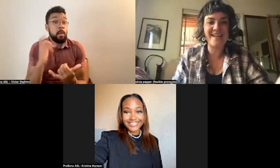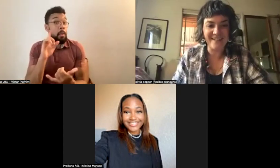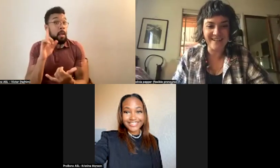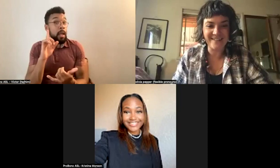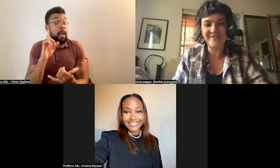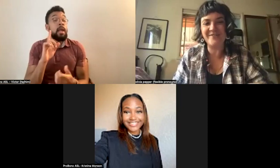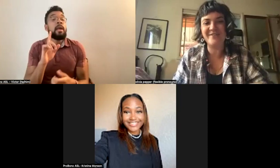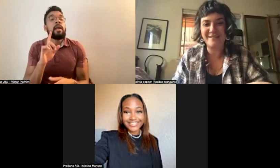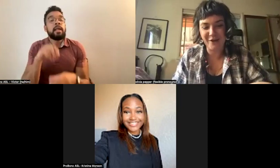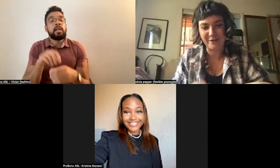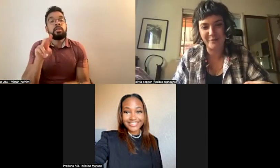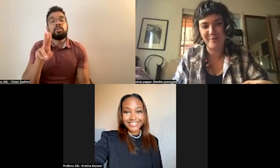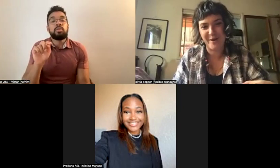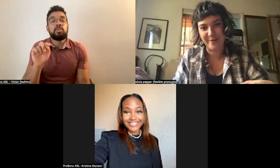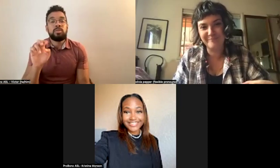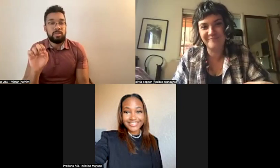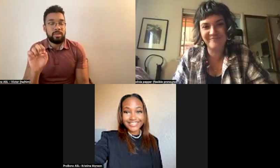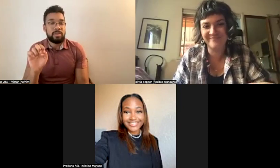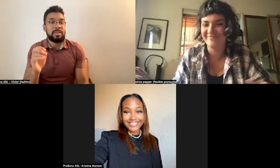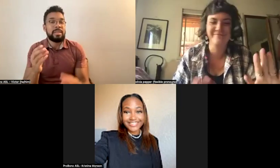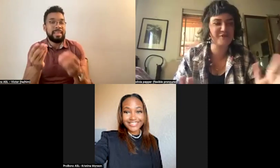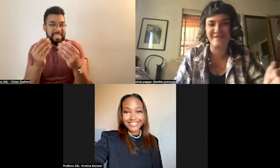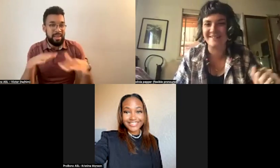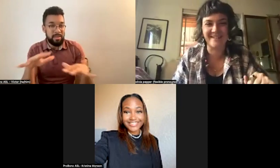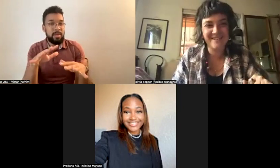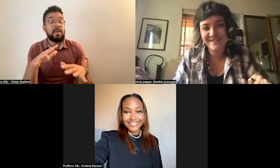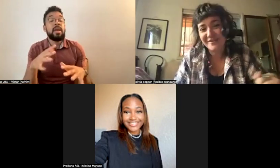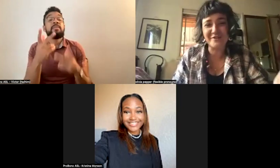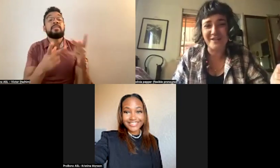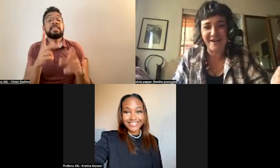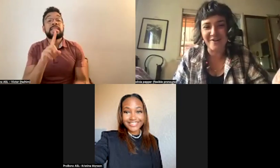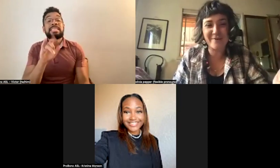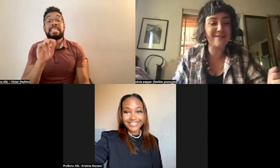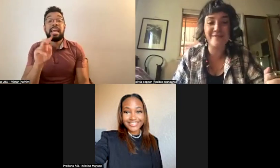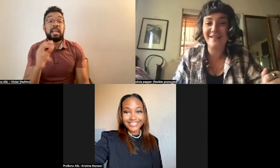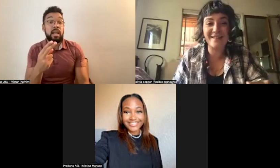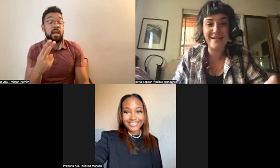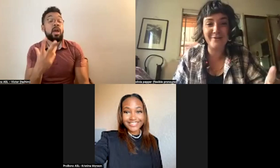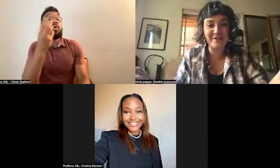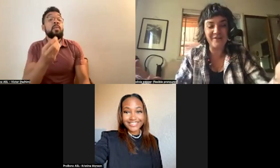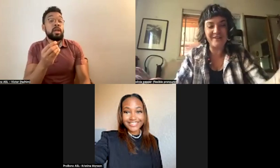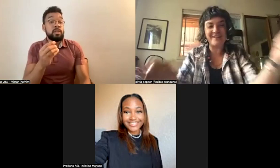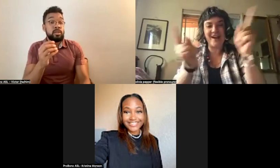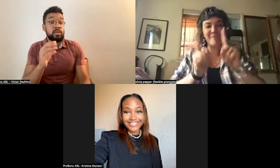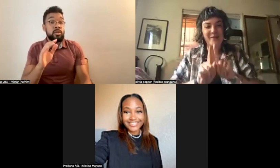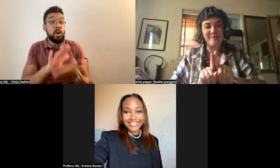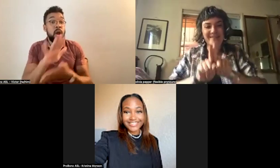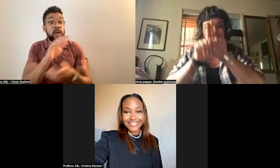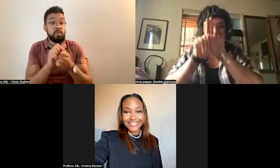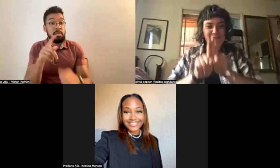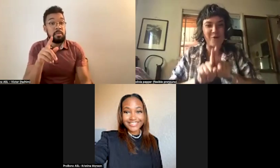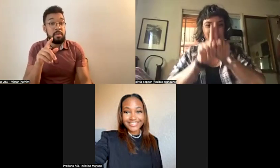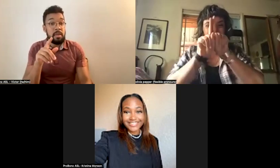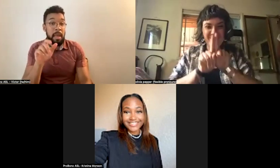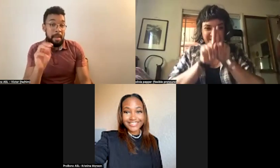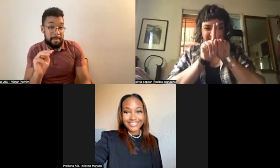Zaina, who went to college with Pam. Just as a little side note, we didn't realize that they knew each other until I brought them into the